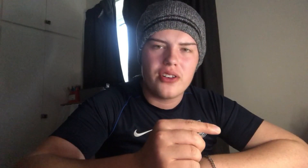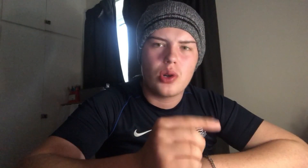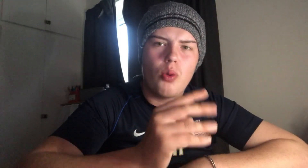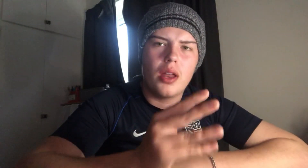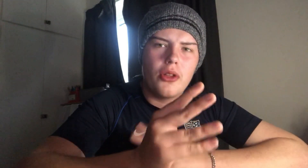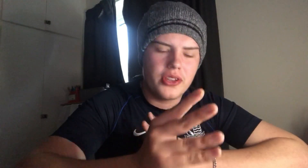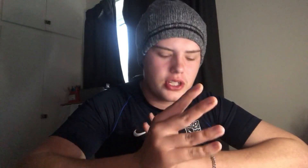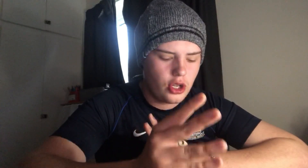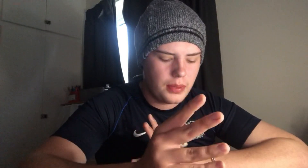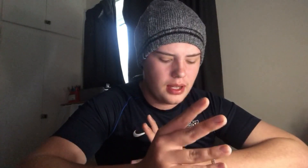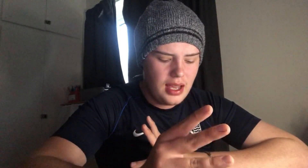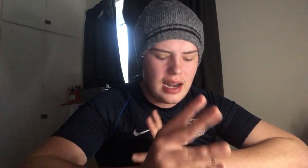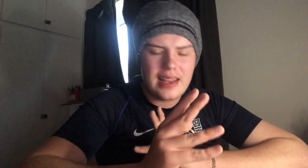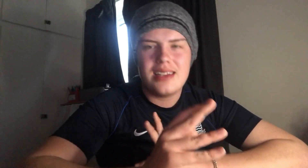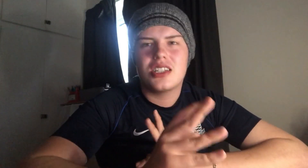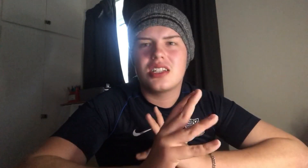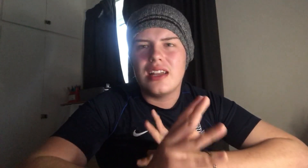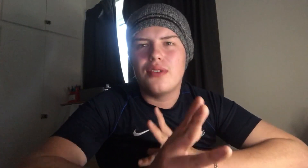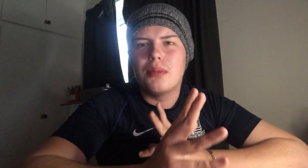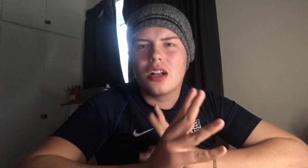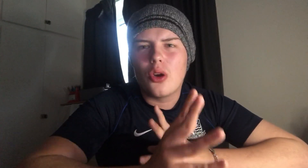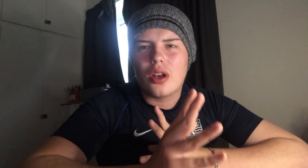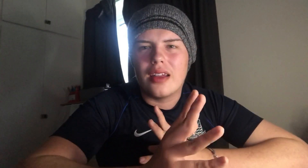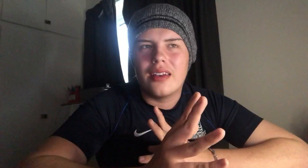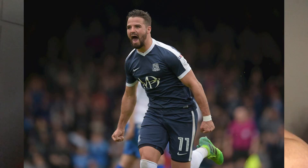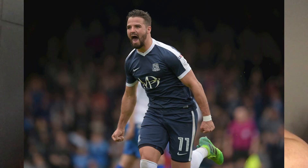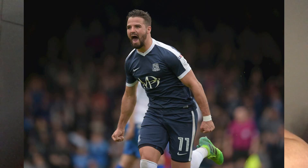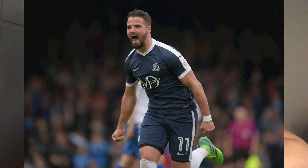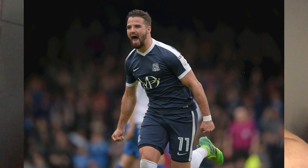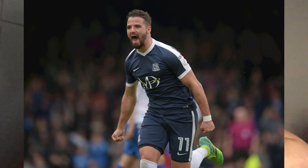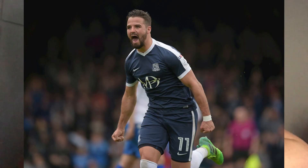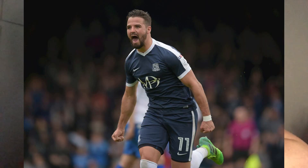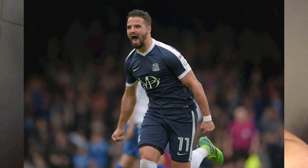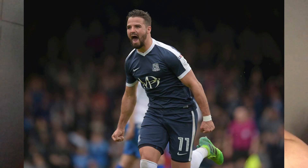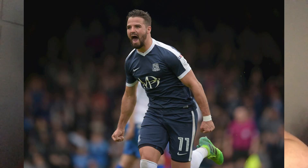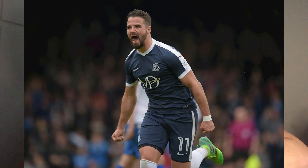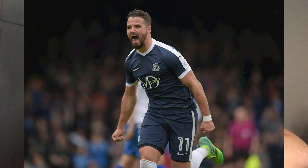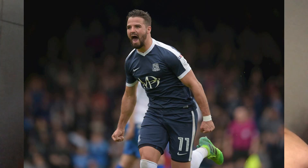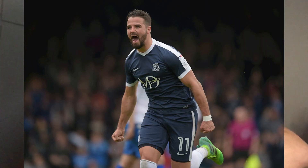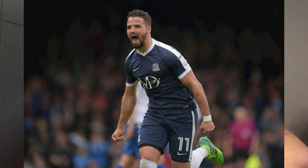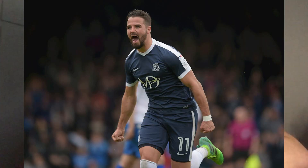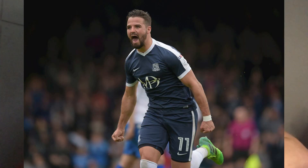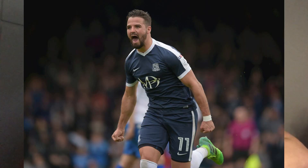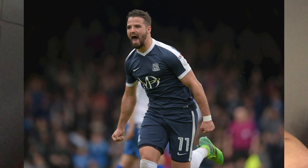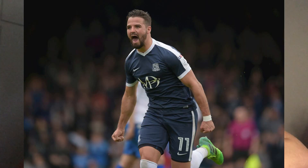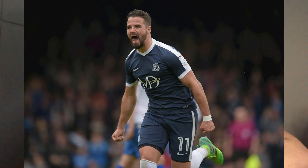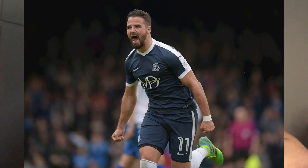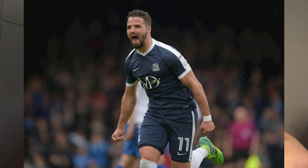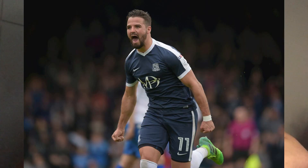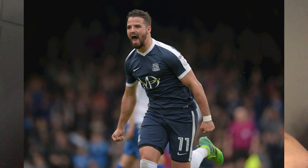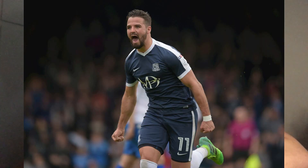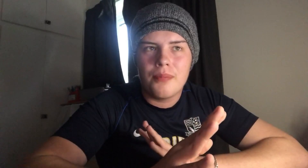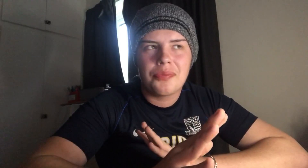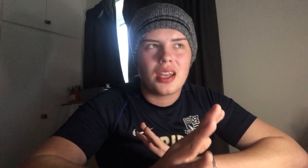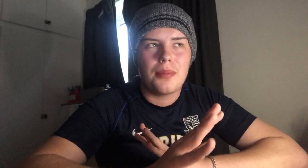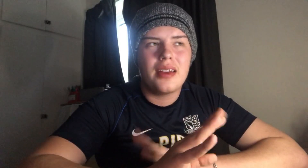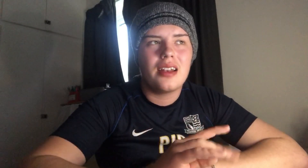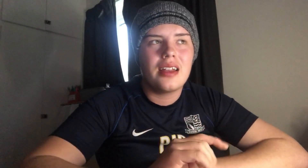now as well, while I'm on this topic. And it is Stephen McLaughlin. He has been announced that he has left the club. Apparently,